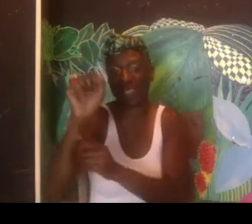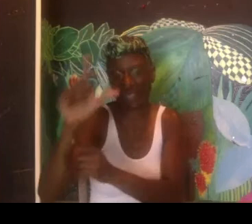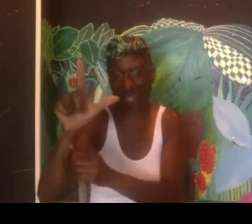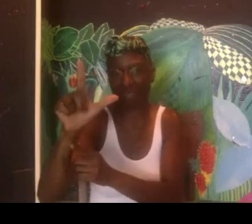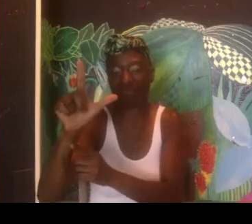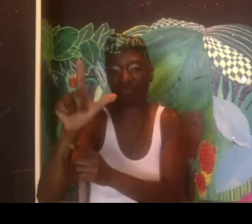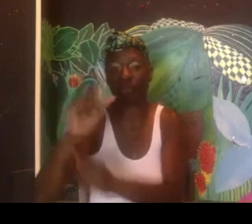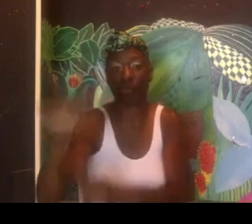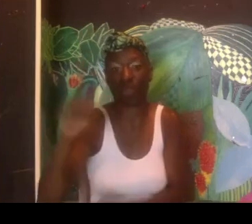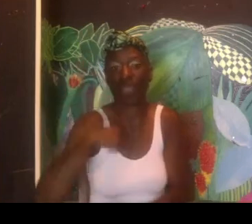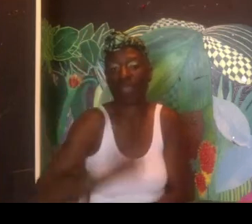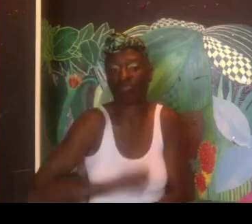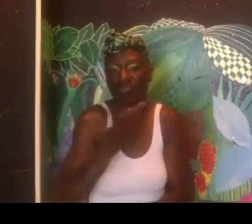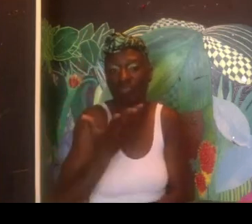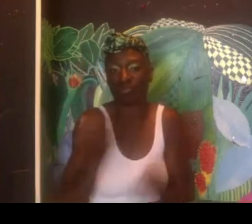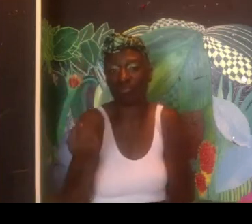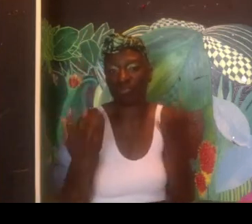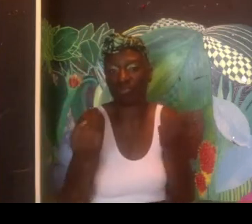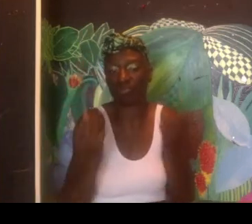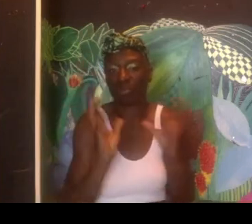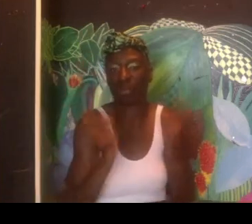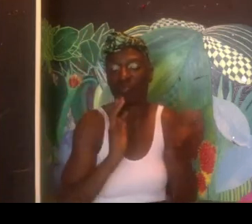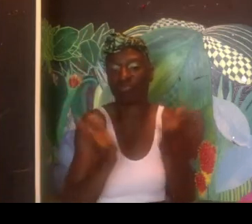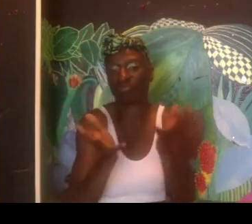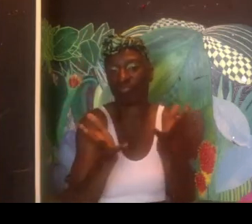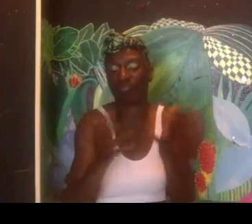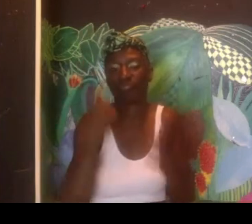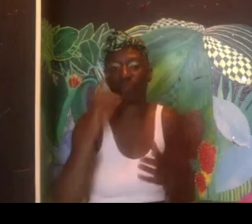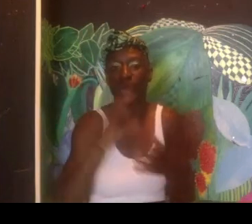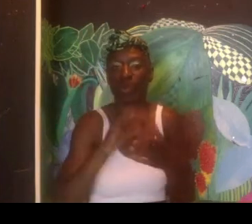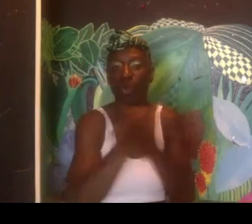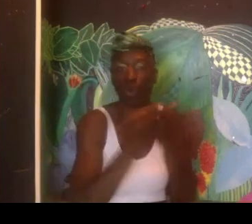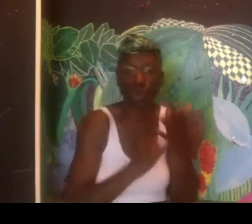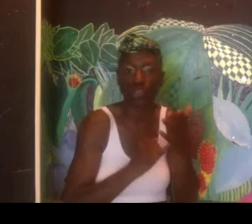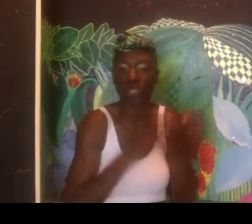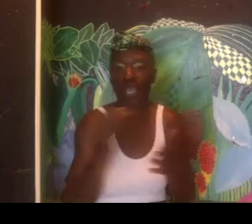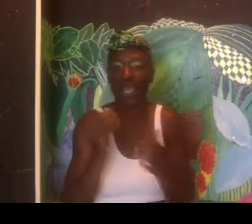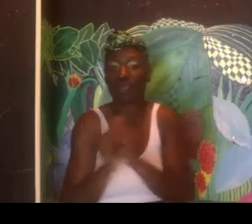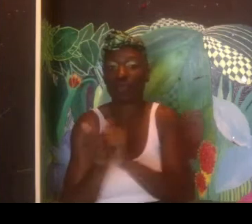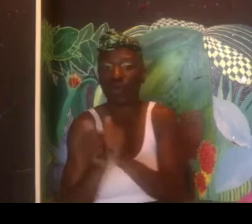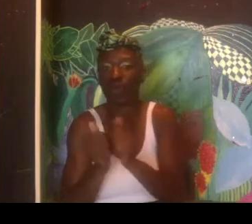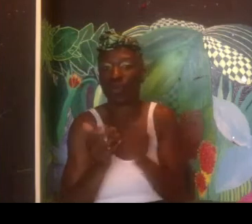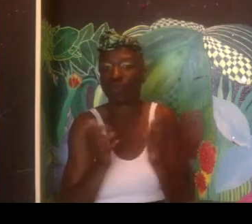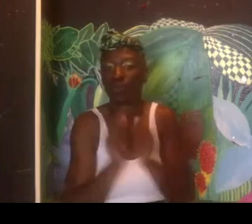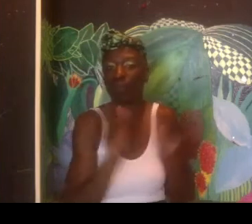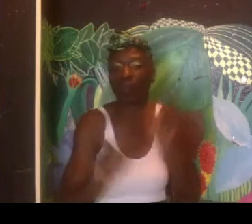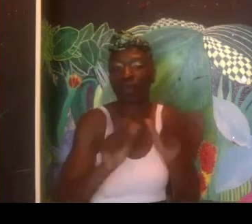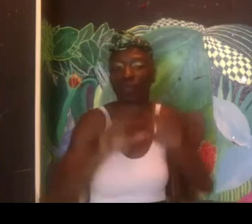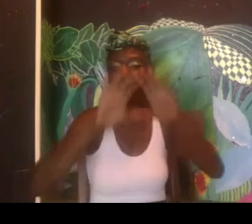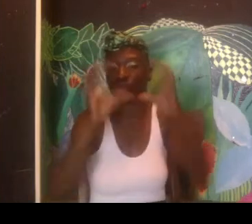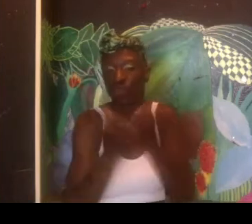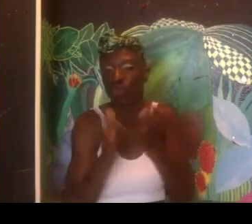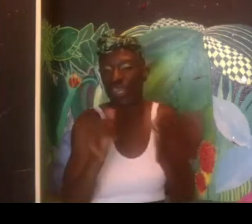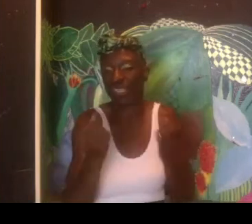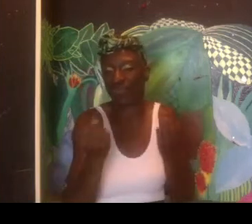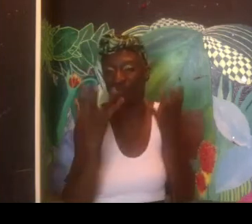Language is a colonized language for sure. But that was the first language that I had and how I expressed myself conversationally through my art